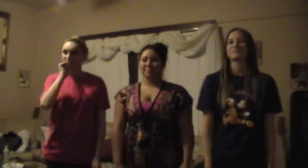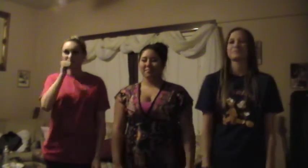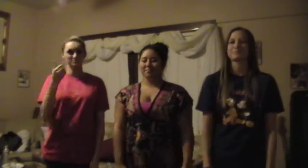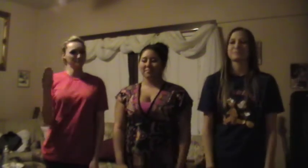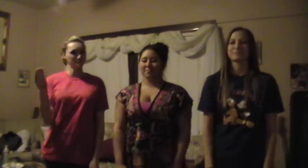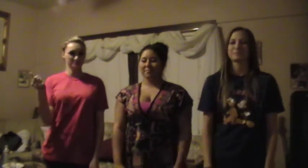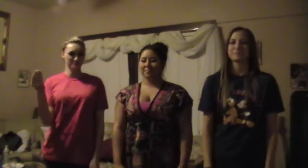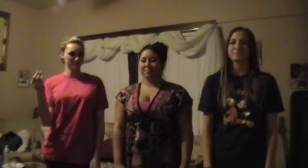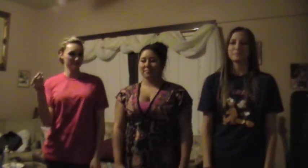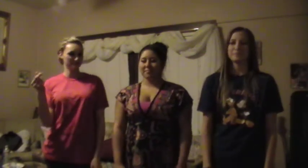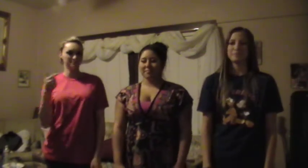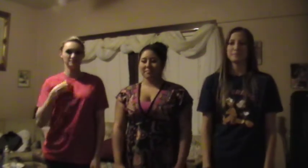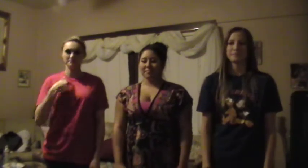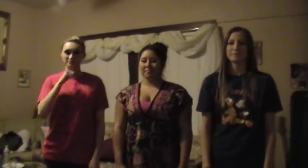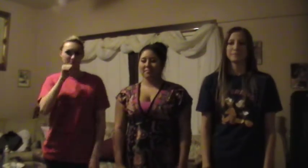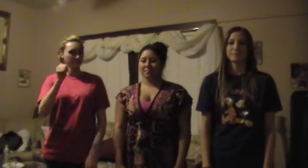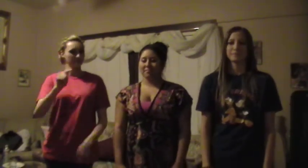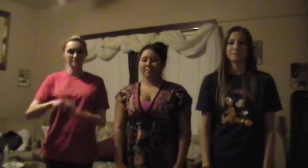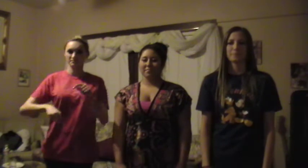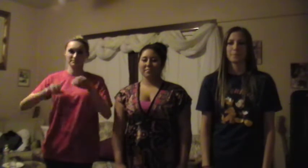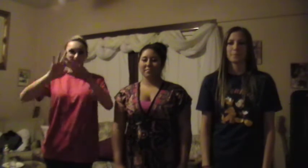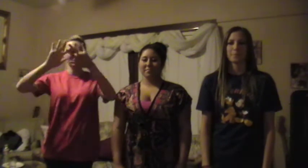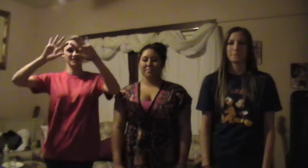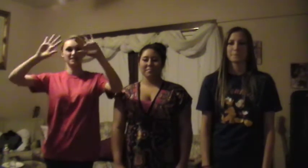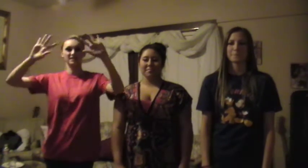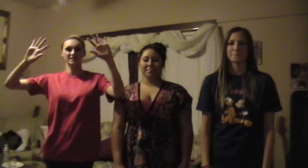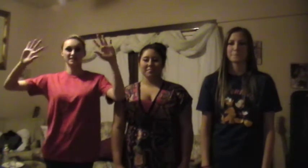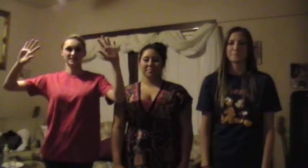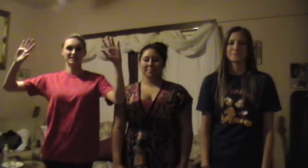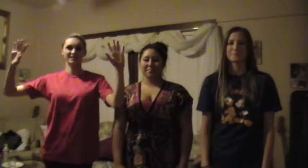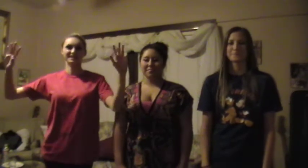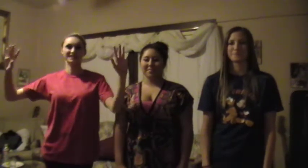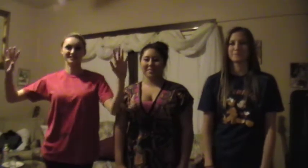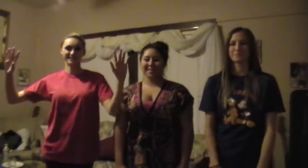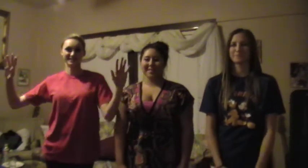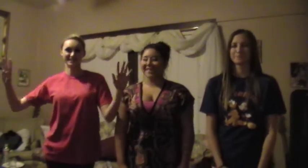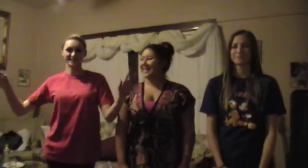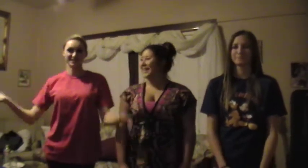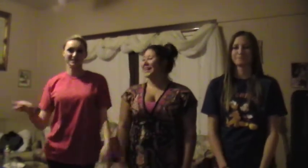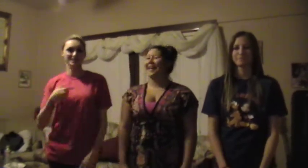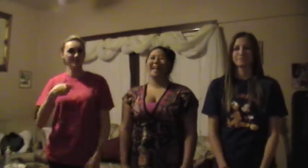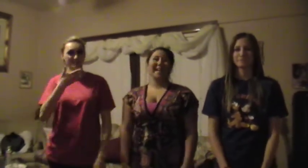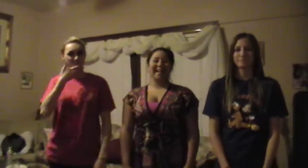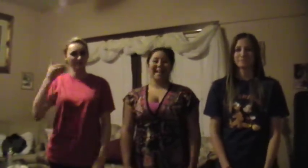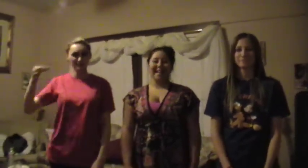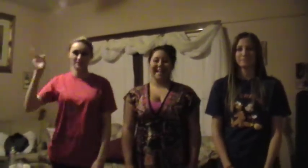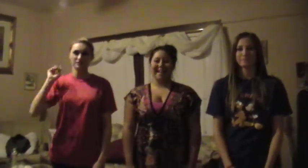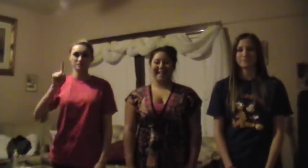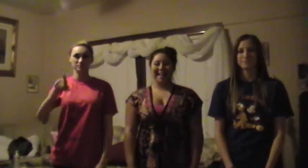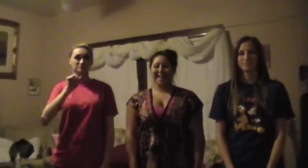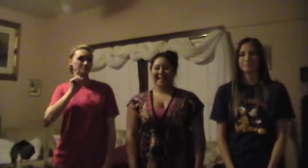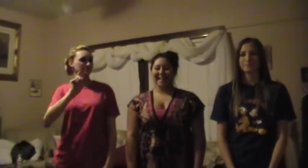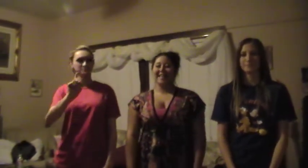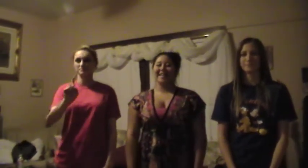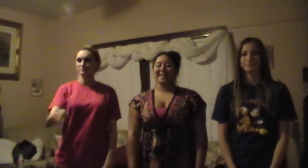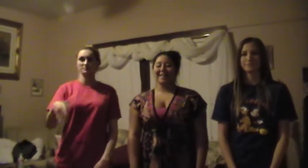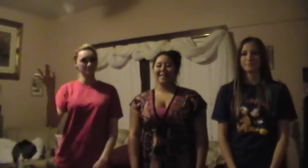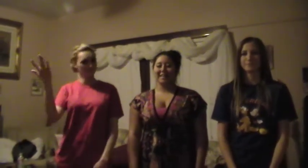I'll give you money, I can't give you the sky. You're better off if you don't ask